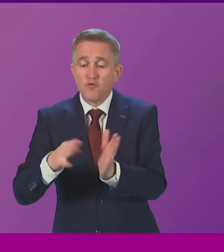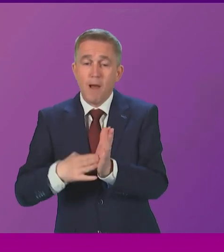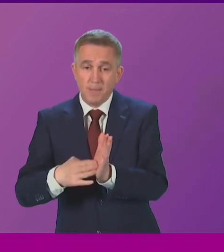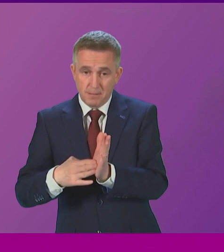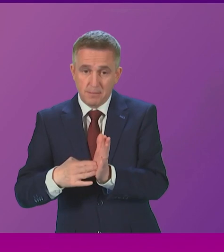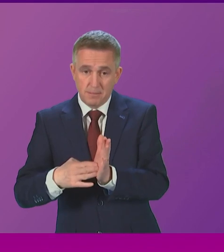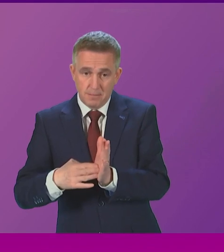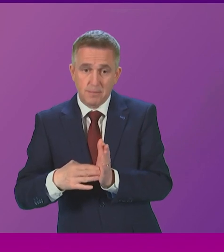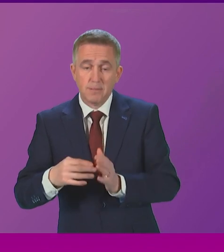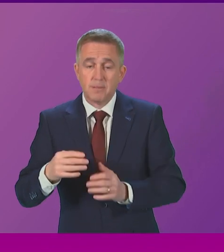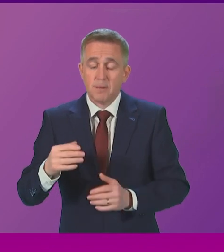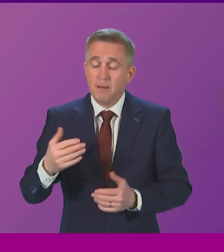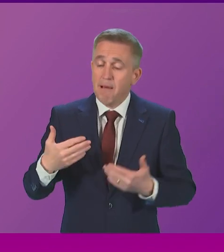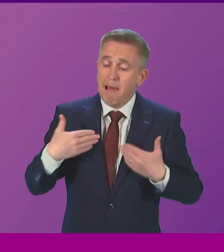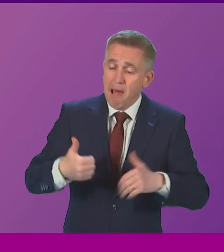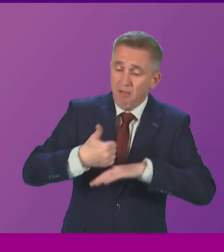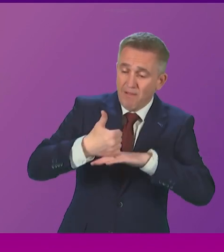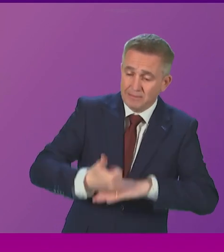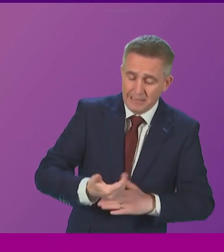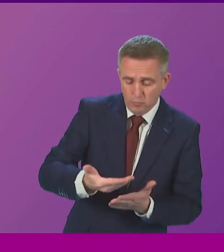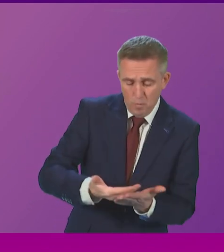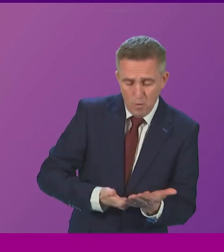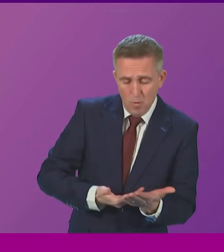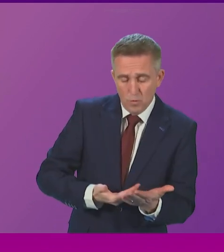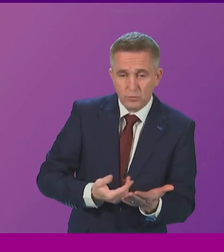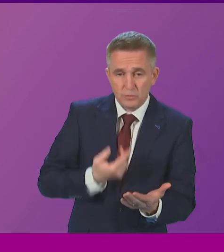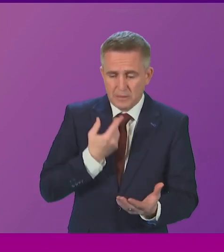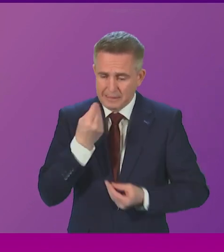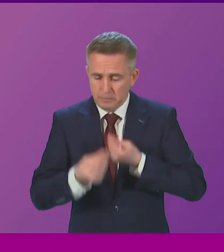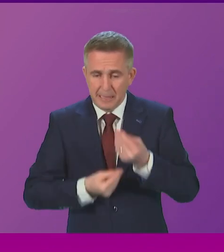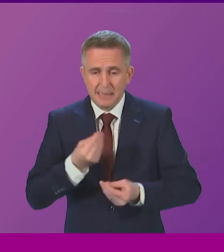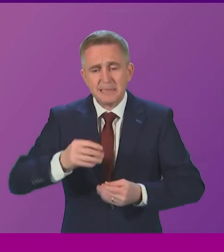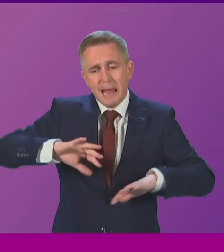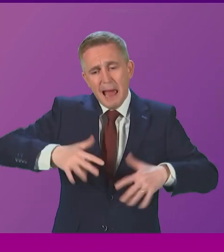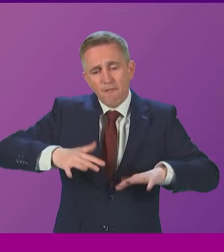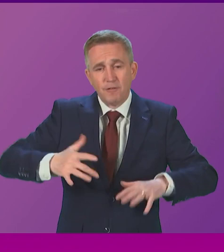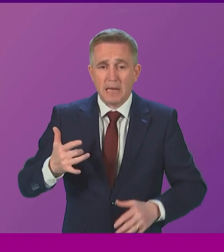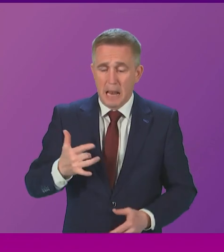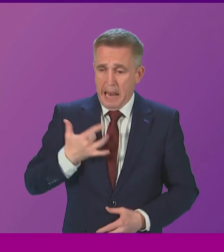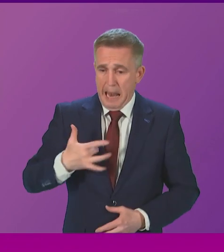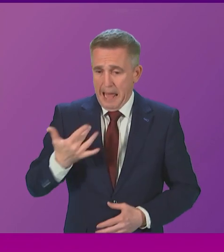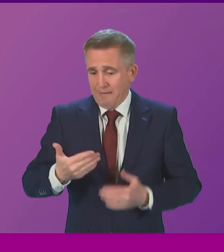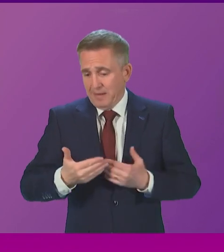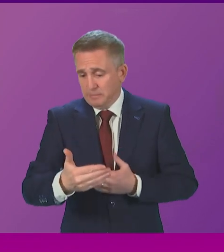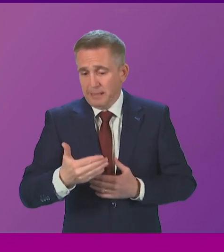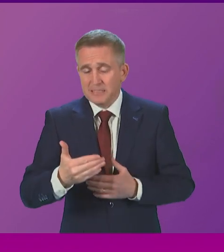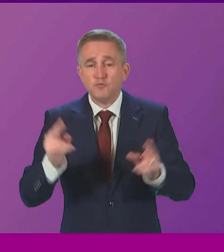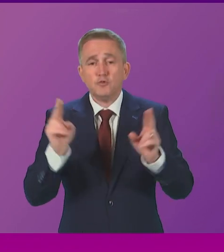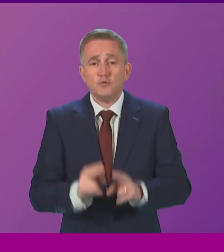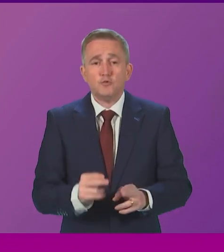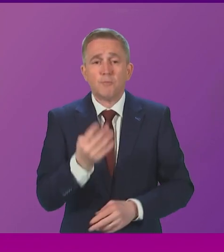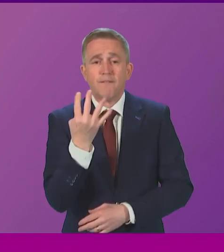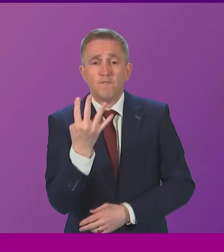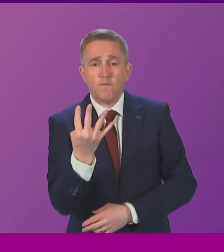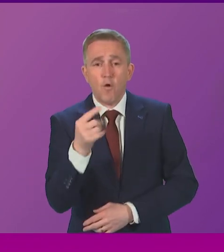Analysts from the Health Foundation reported that the average life expectancy in Scotland has reduced by 4.4